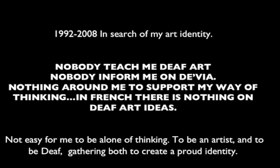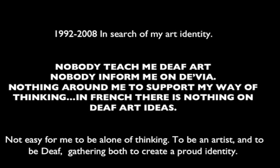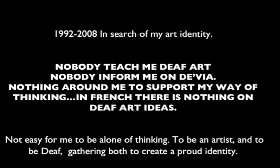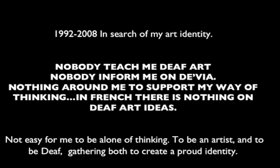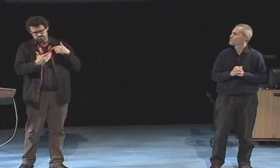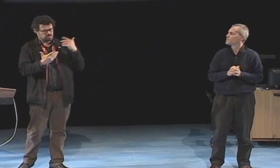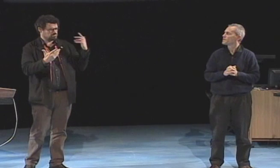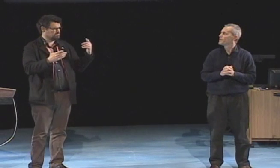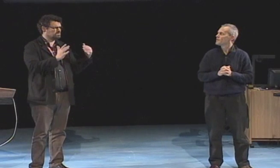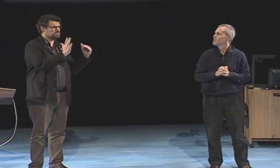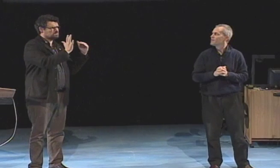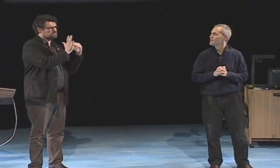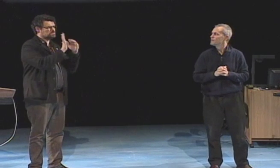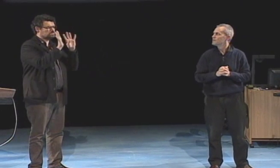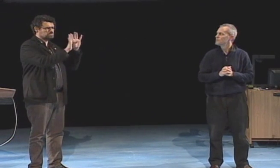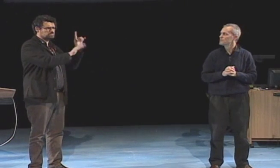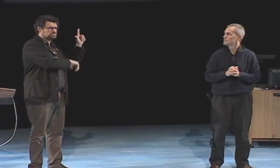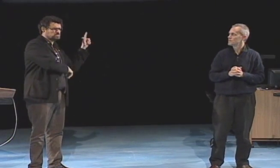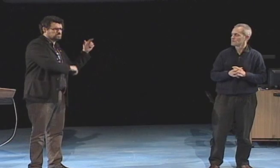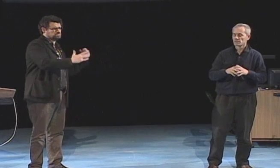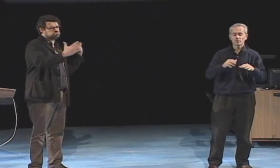I'll explain some more.